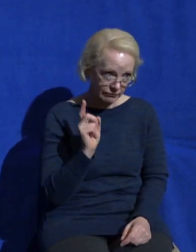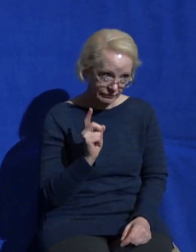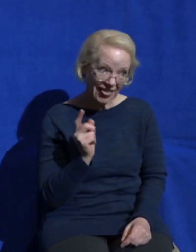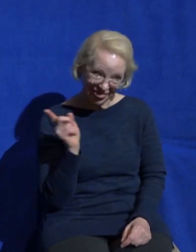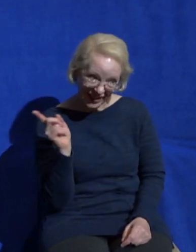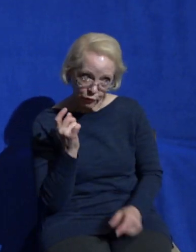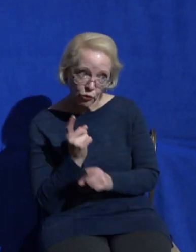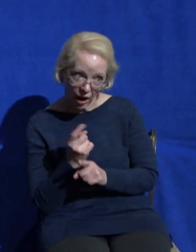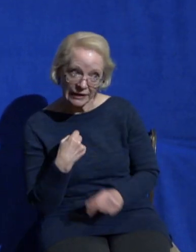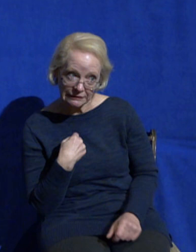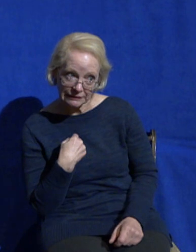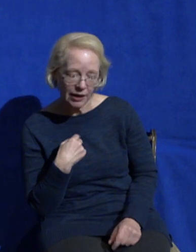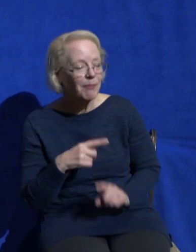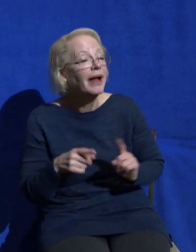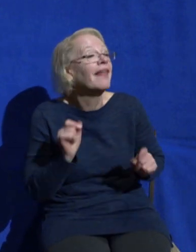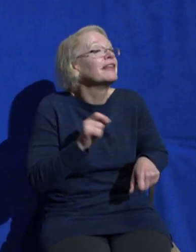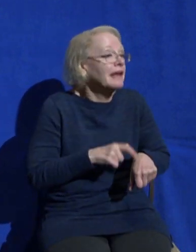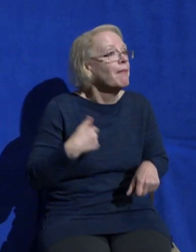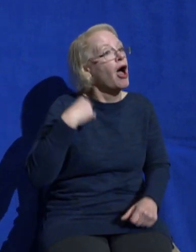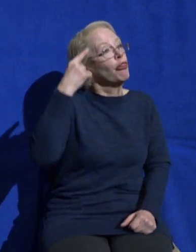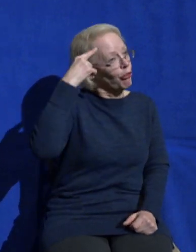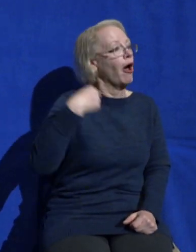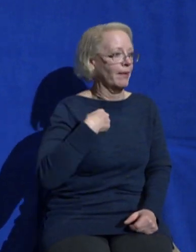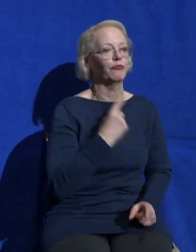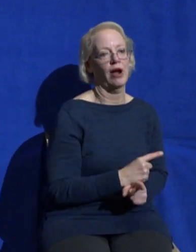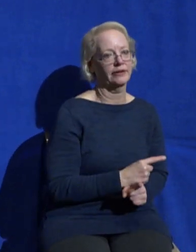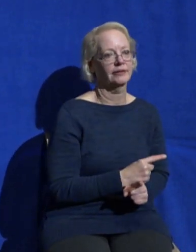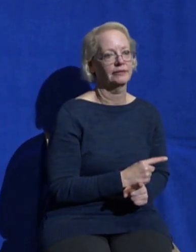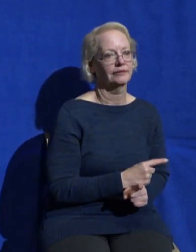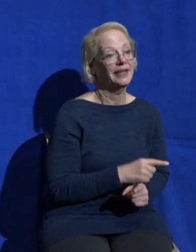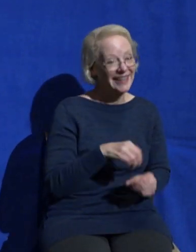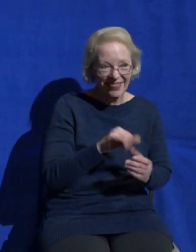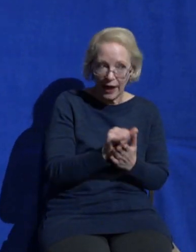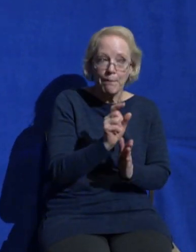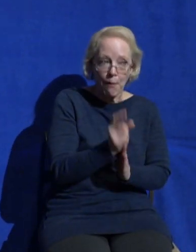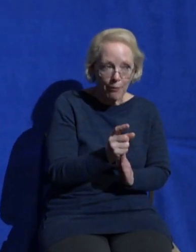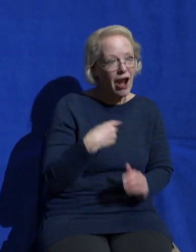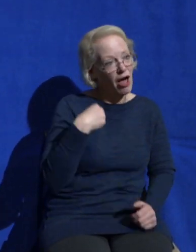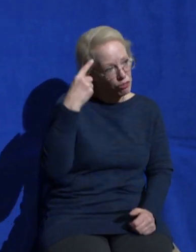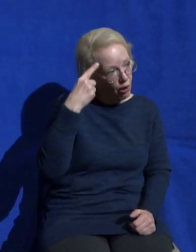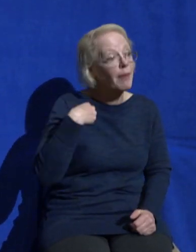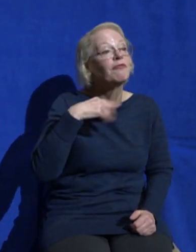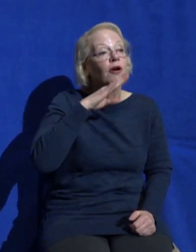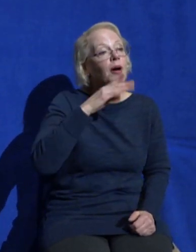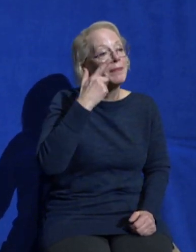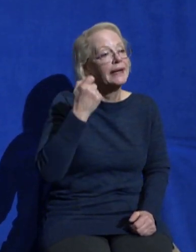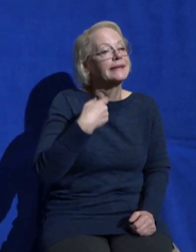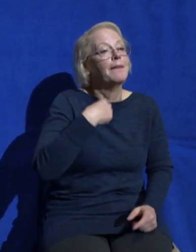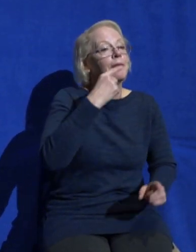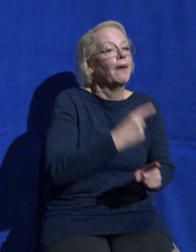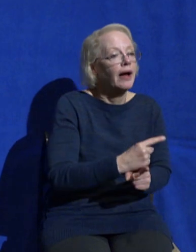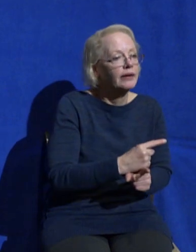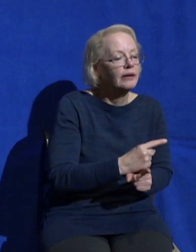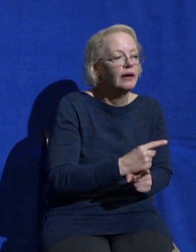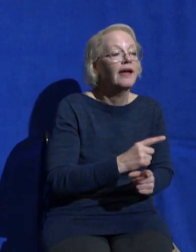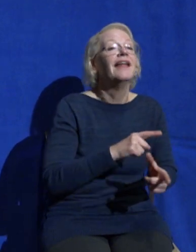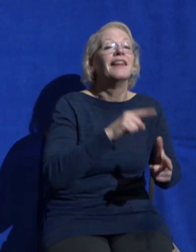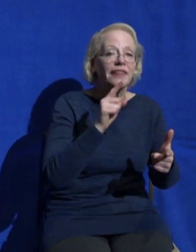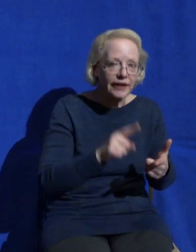but I didn't know that at the time in that moment though I thought I was frustrated because I was right and it wasn't until I slowed down in the presence of God that the